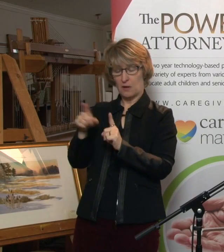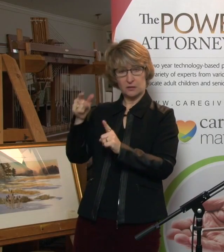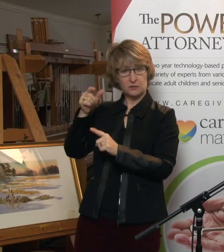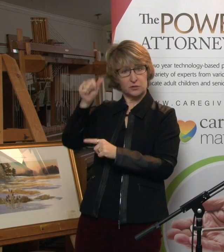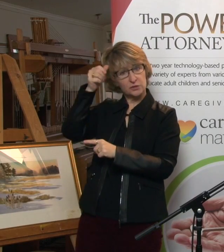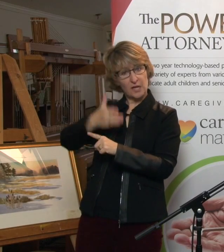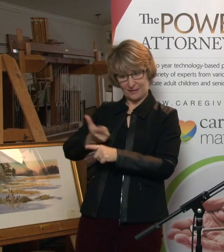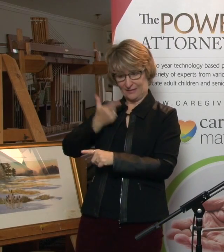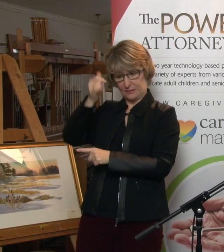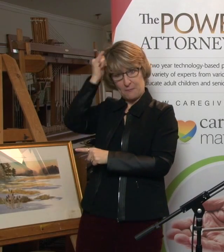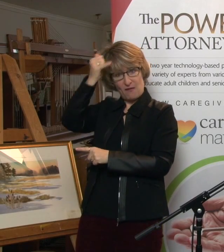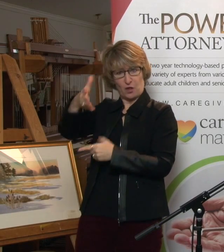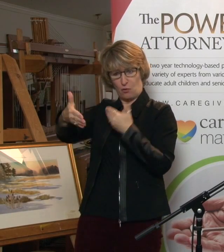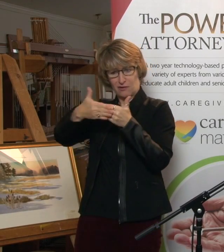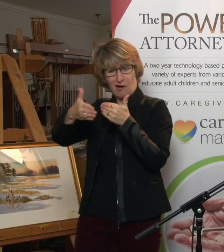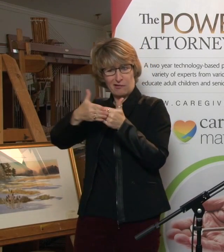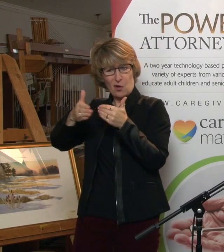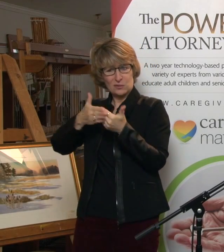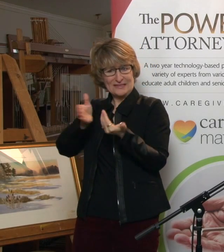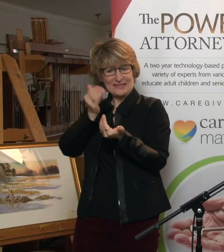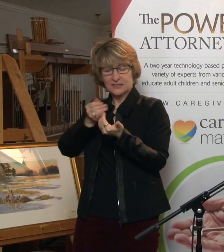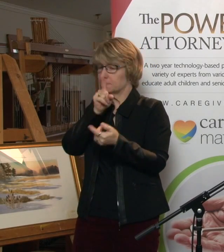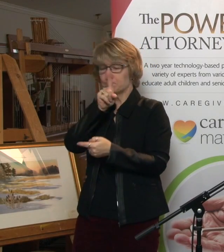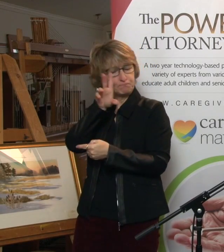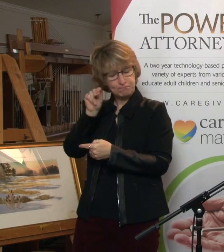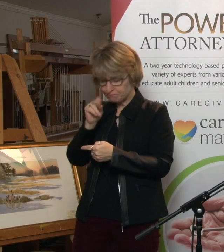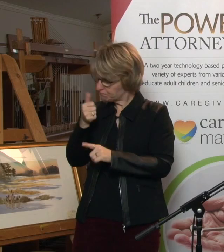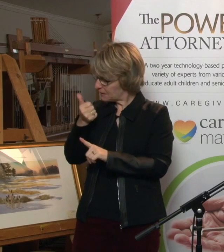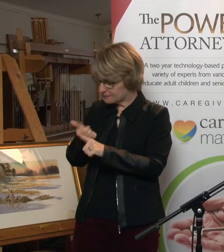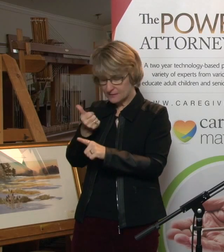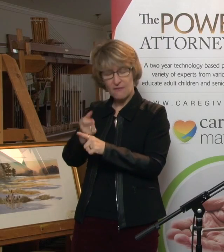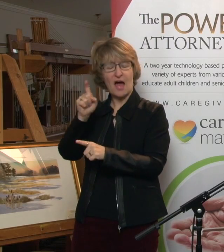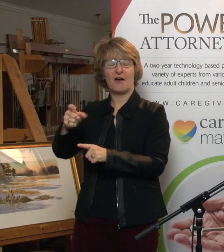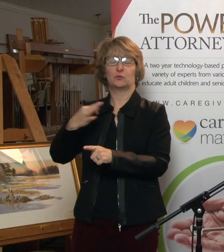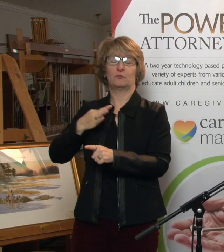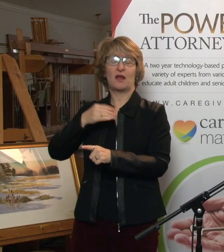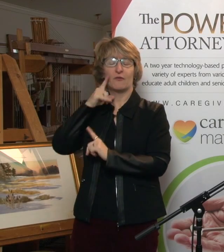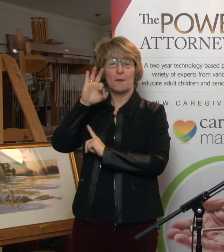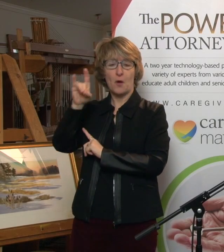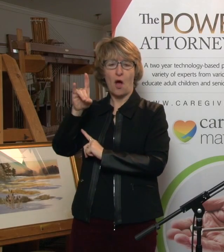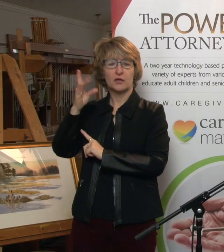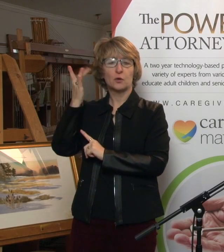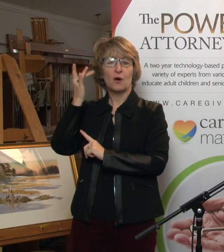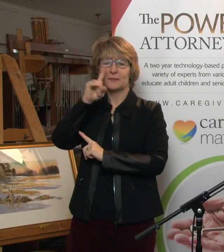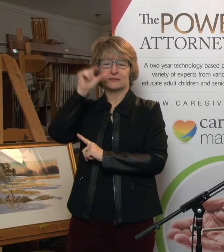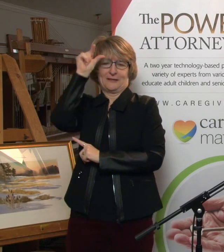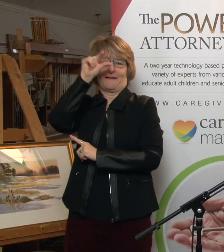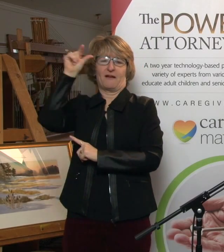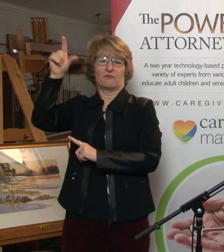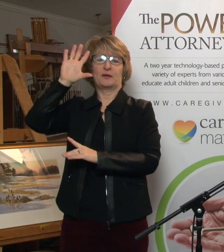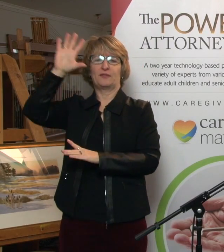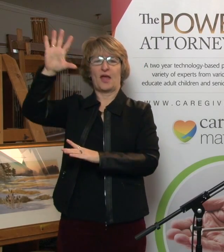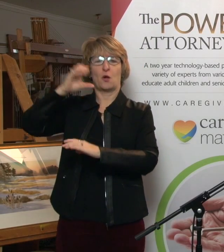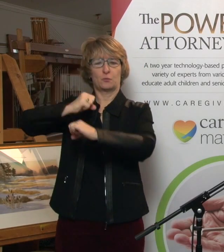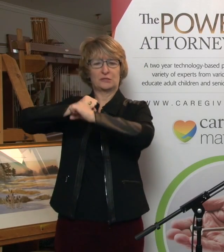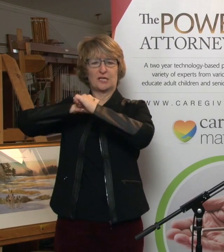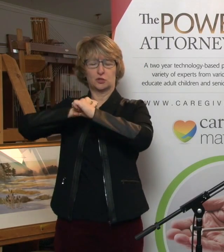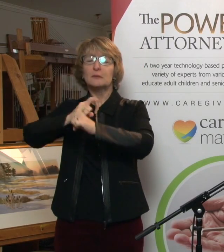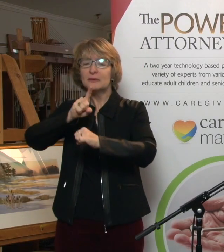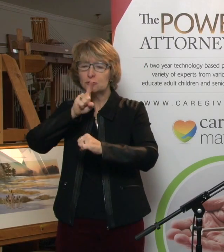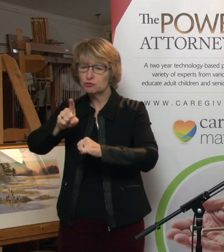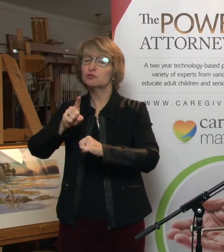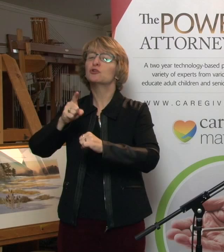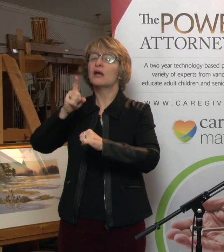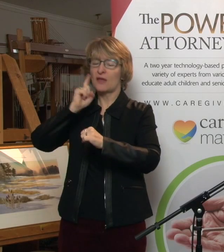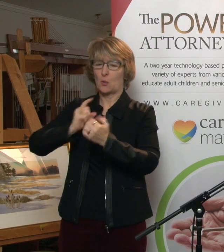to have some collateral, and it's just protection that everything will be done. And government's protection that they will collect the taxes and fees. They're a